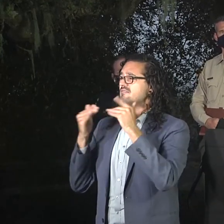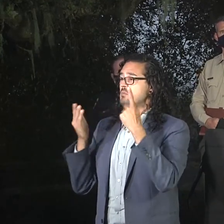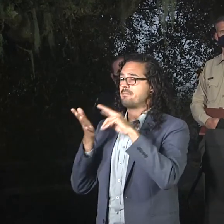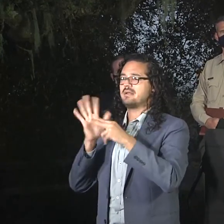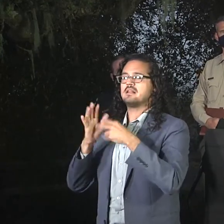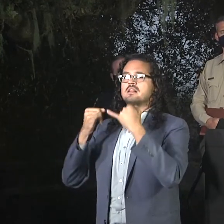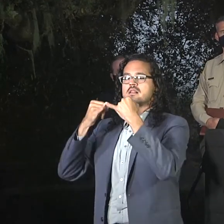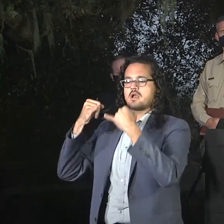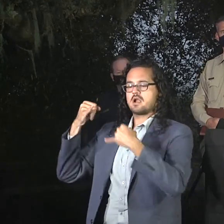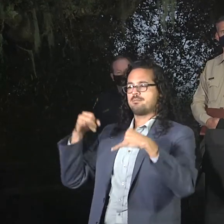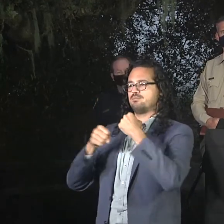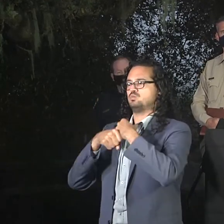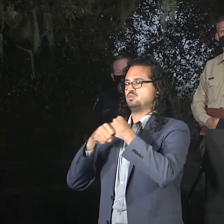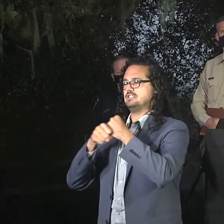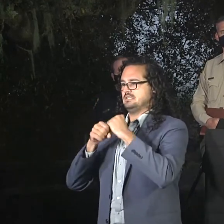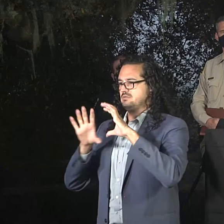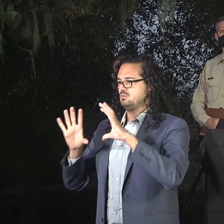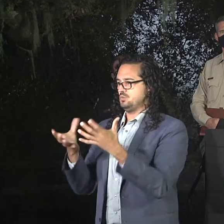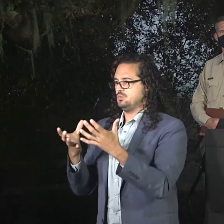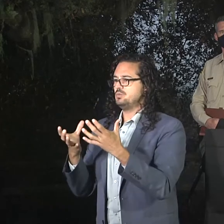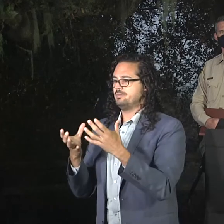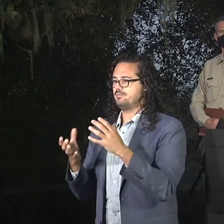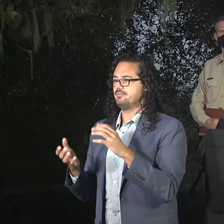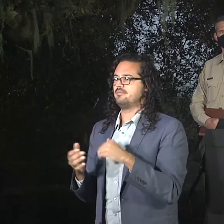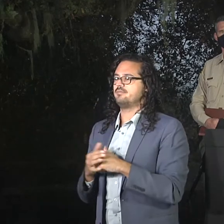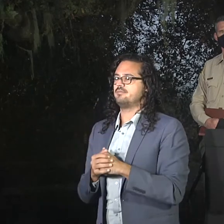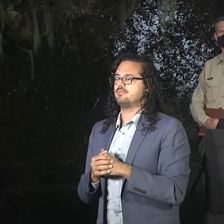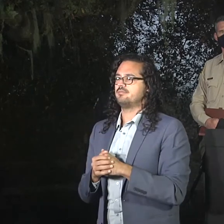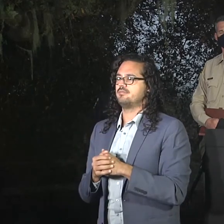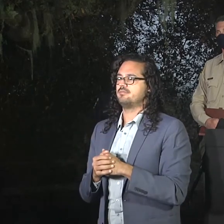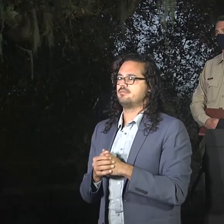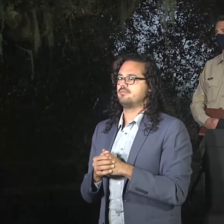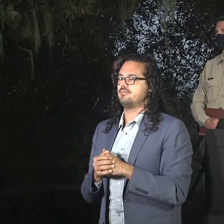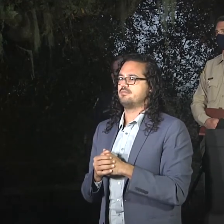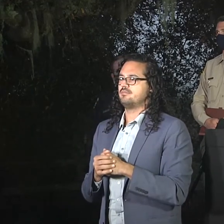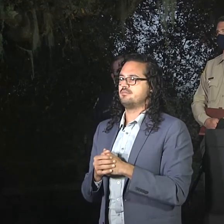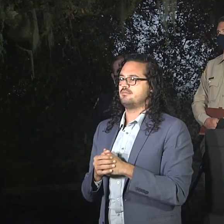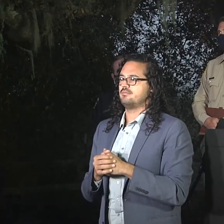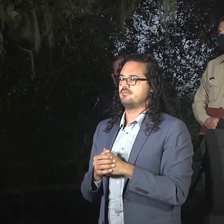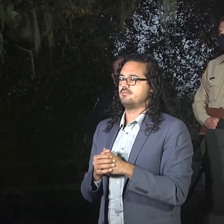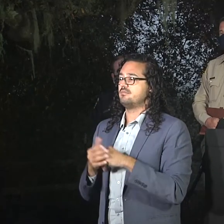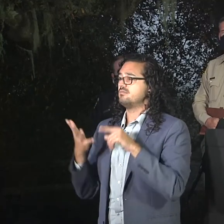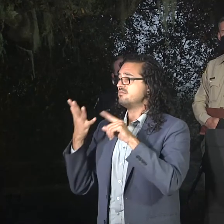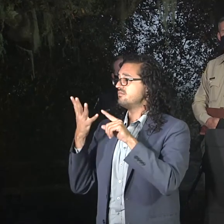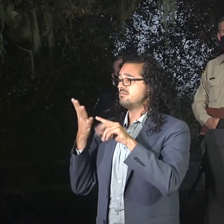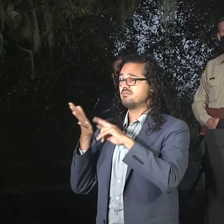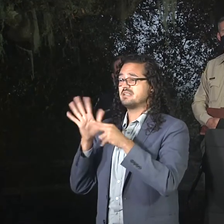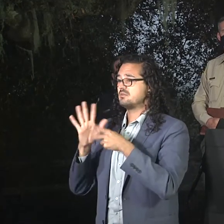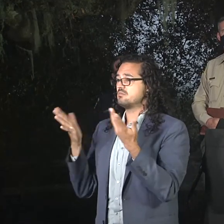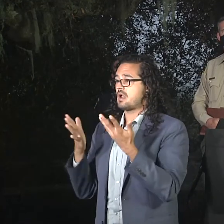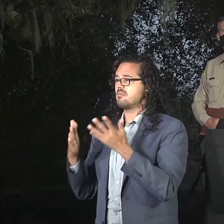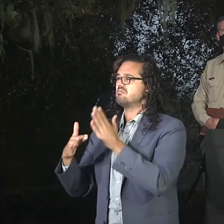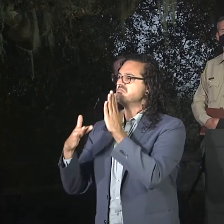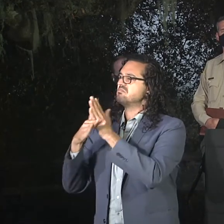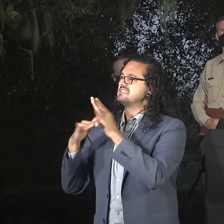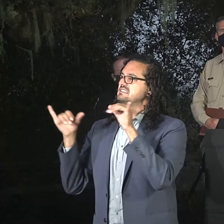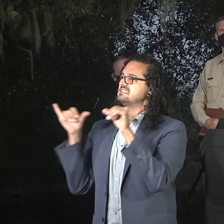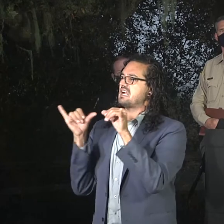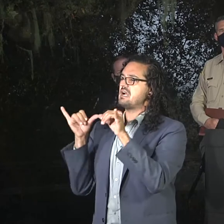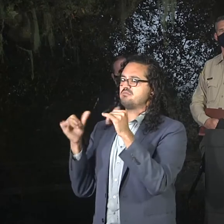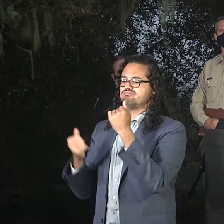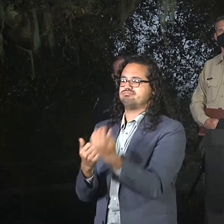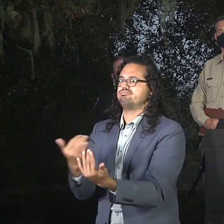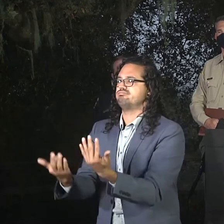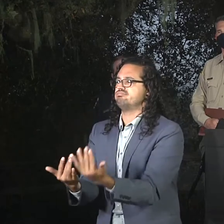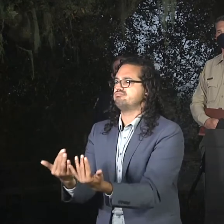that's a minimum, a minimum of 24 foot per person, and they have the leadership and qualifications on the crews.